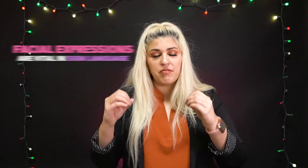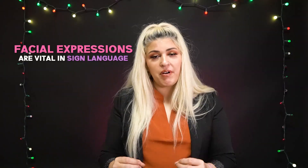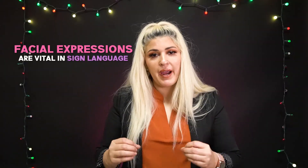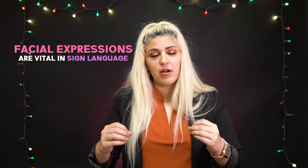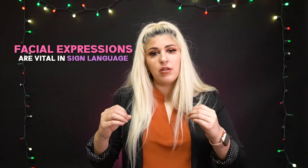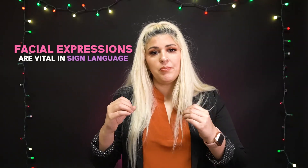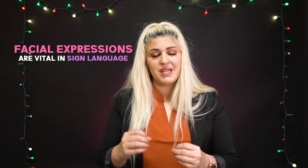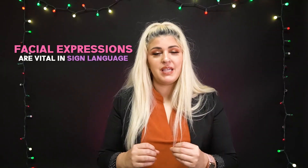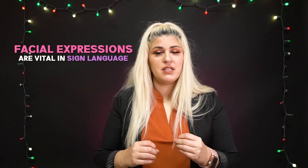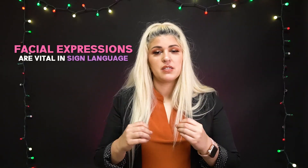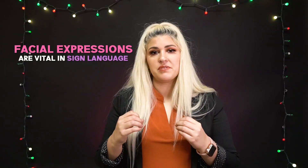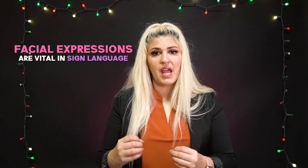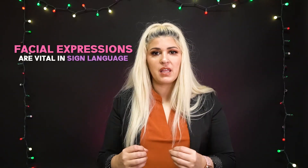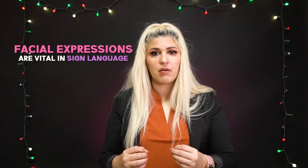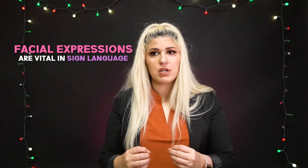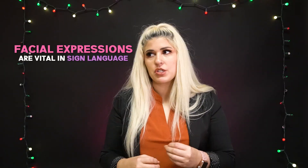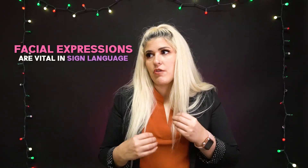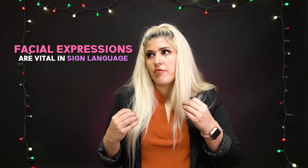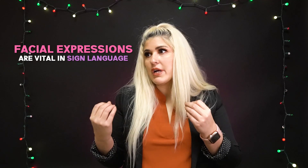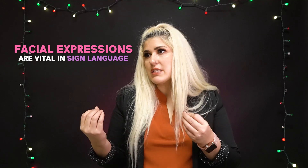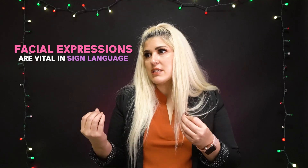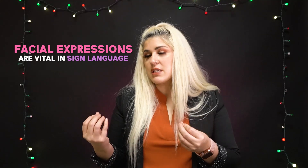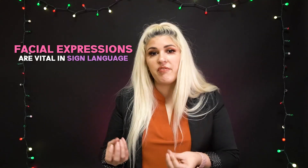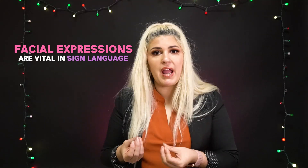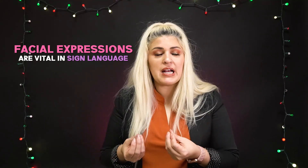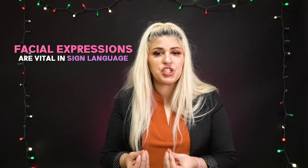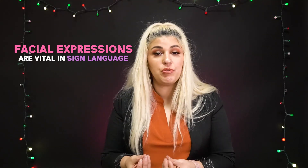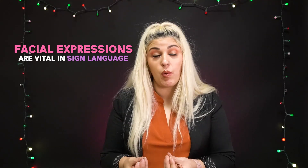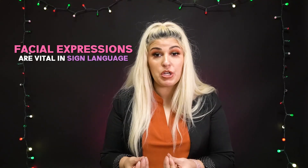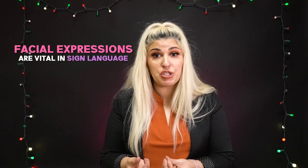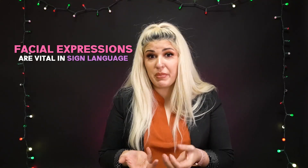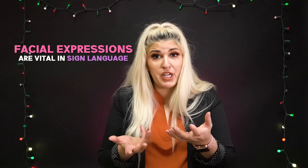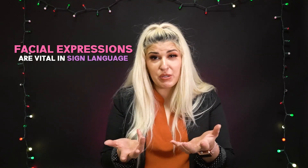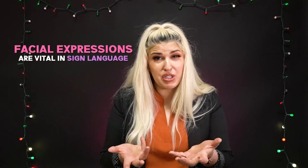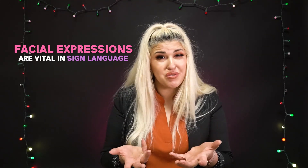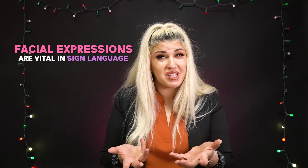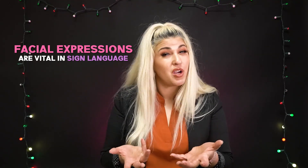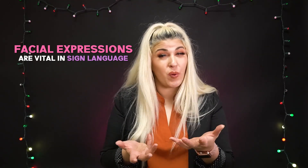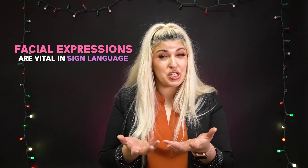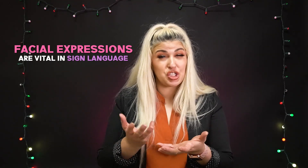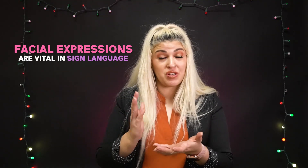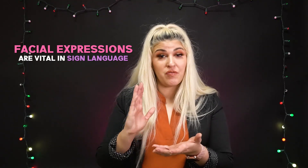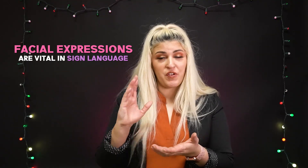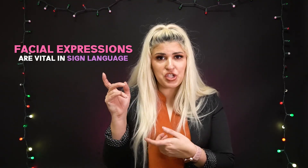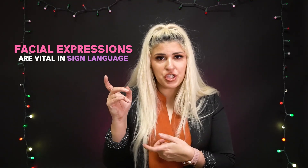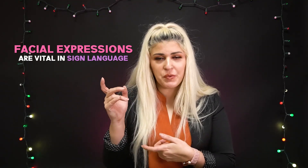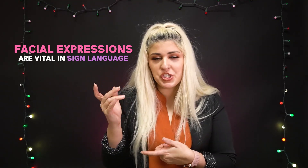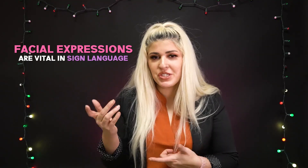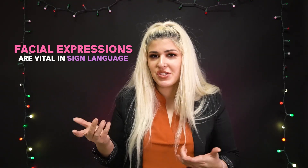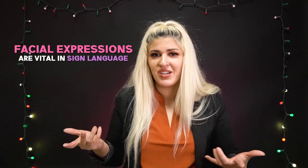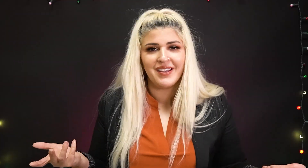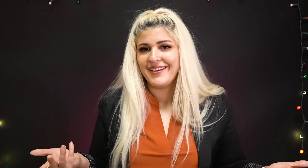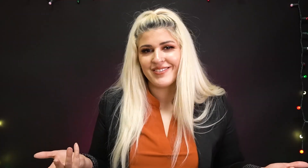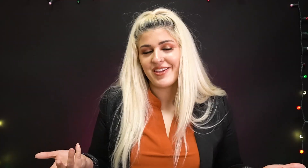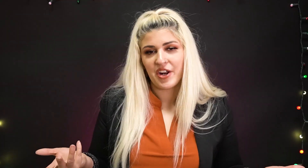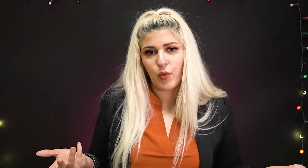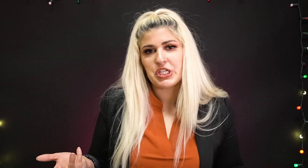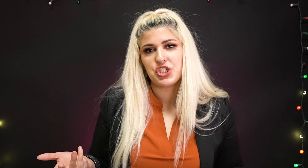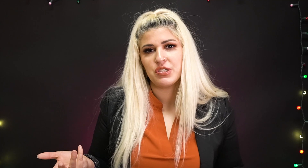vital piece of sign language for instance if i ask you a question but i don't use the question facial expressions it's not a question